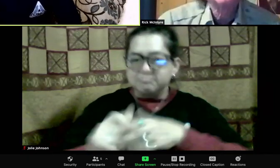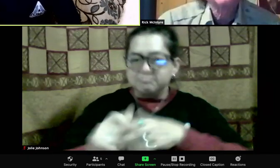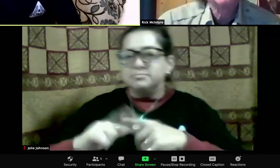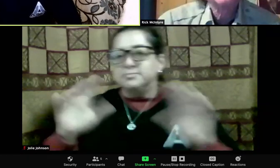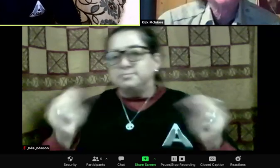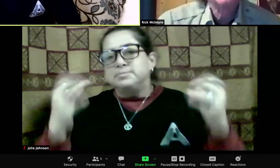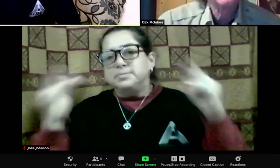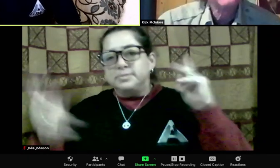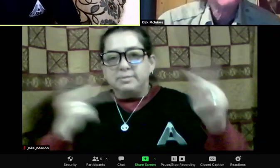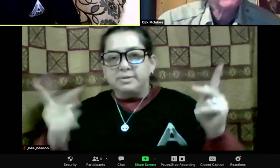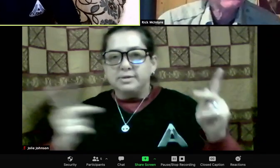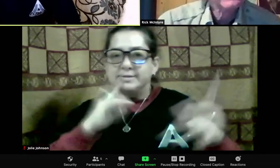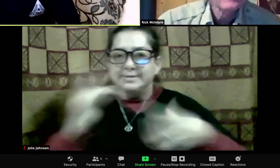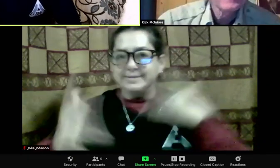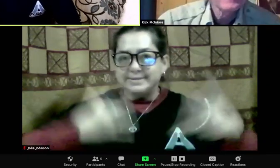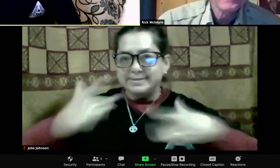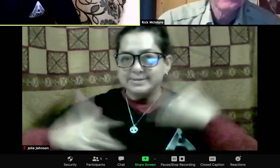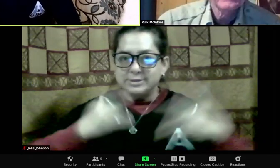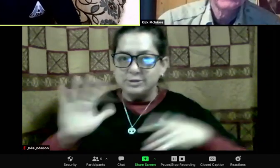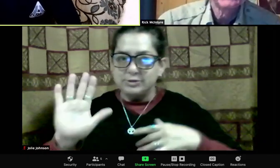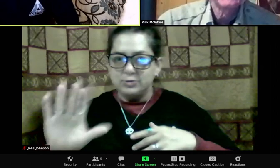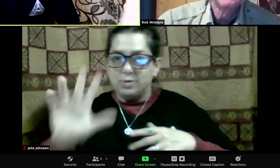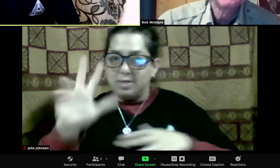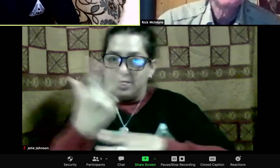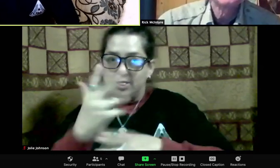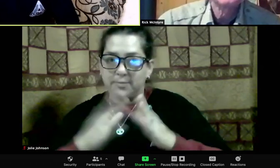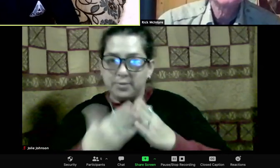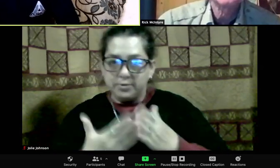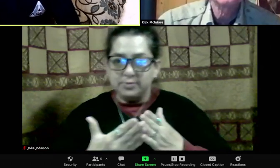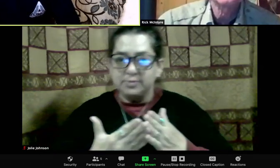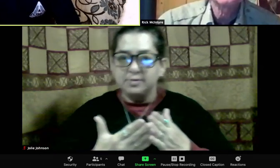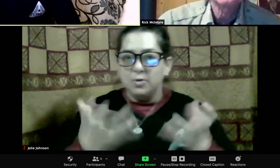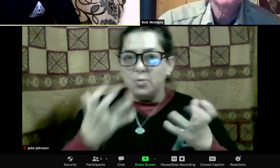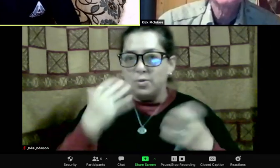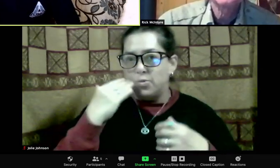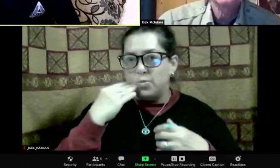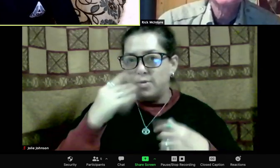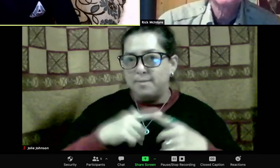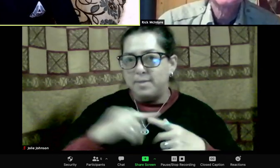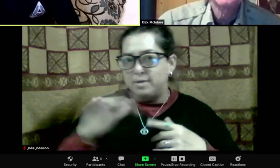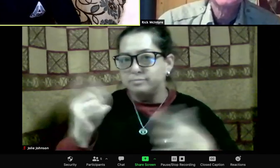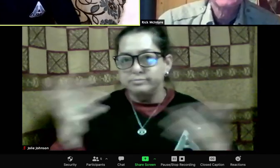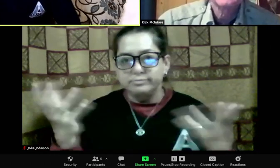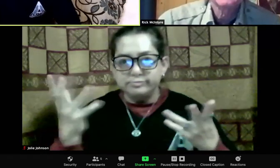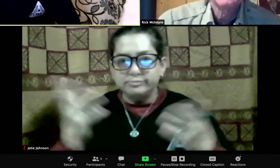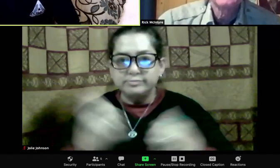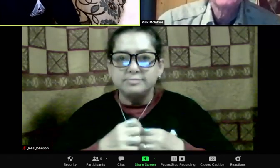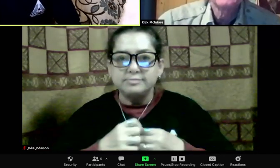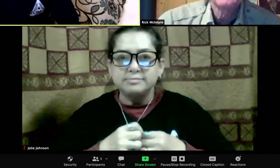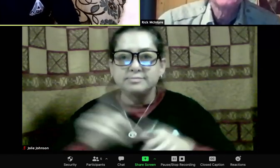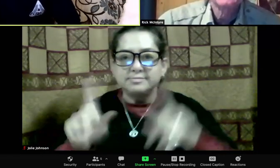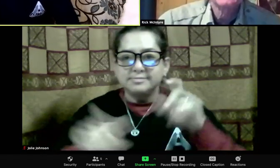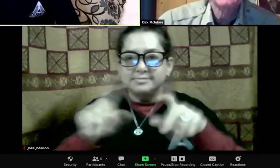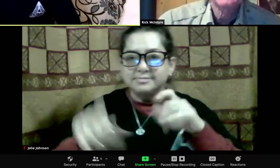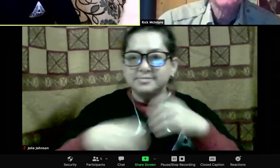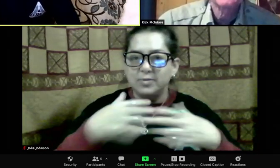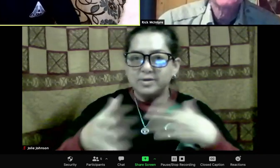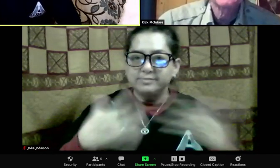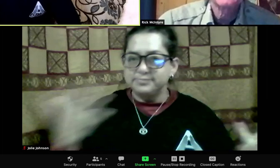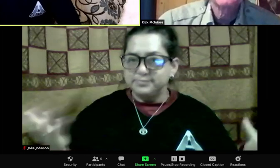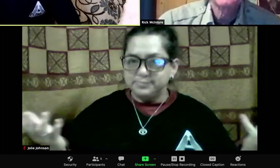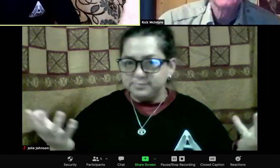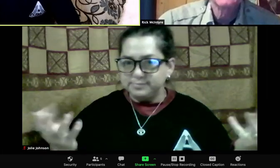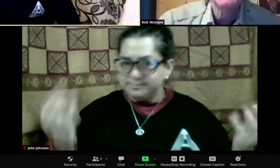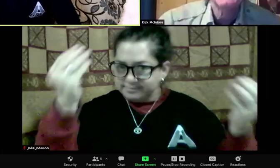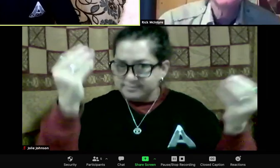wow. Just a lot. Life goes on. Yeah, right? So, do we have a... So many people are so excited about his third